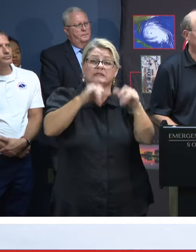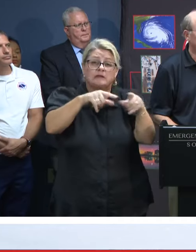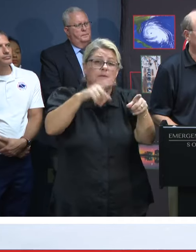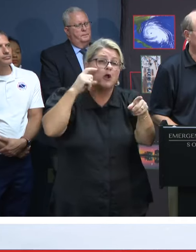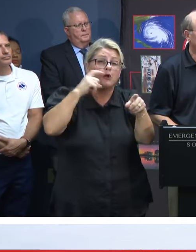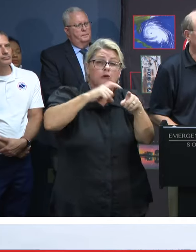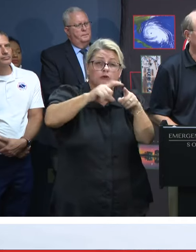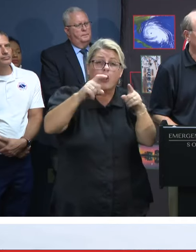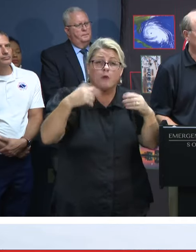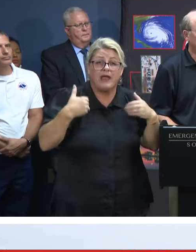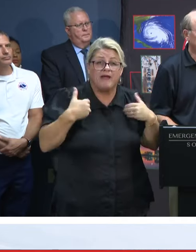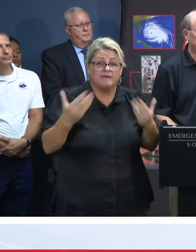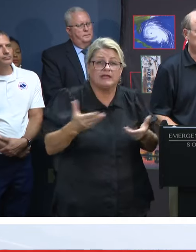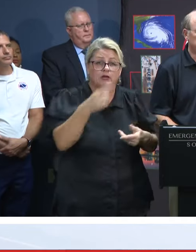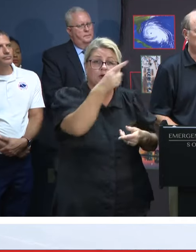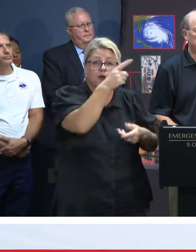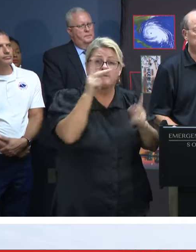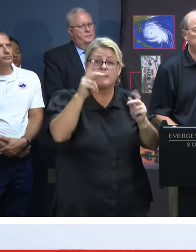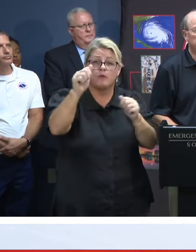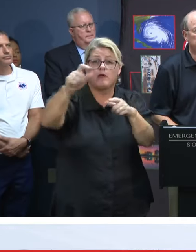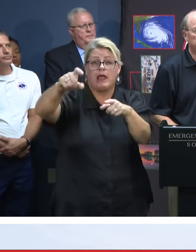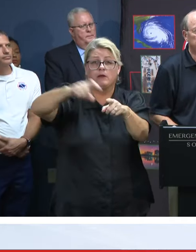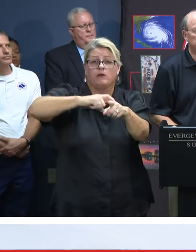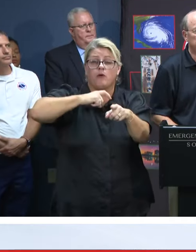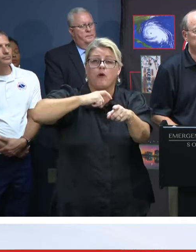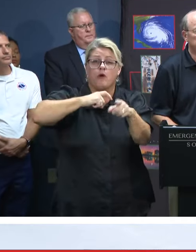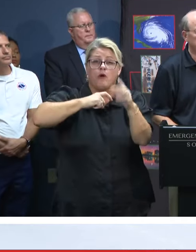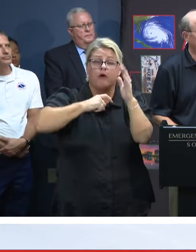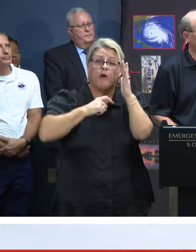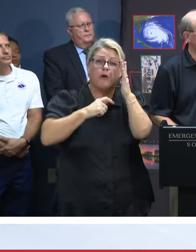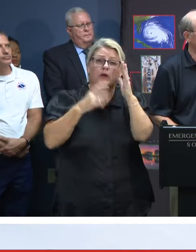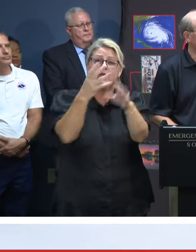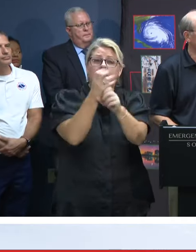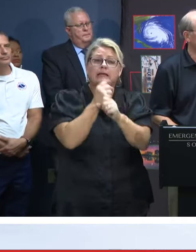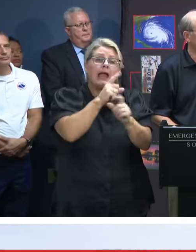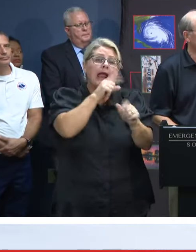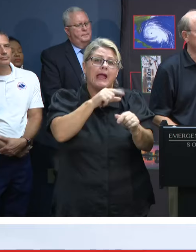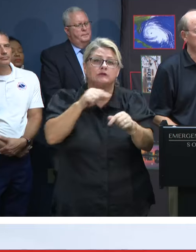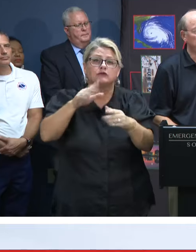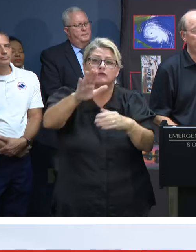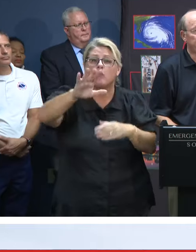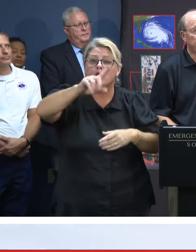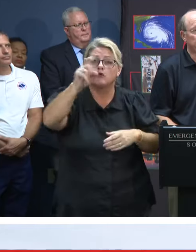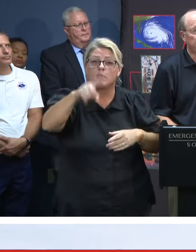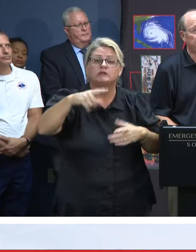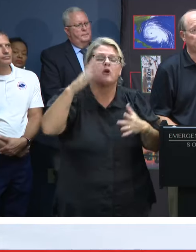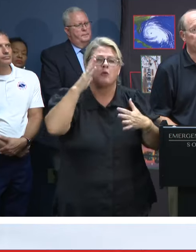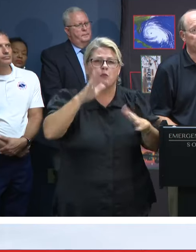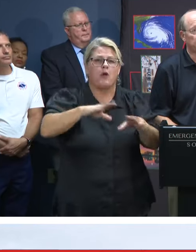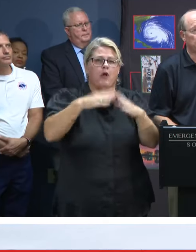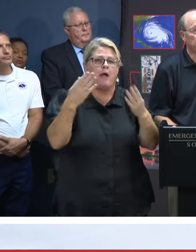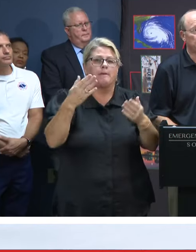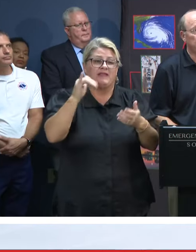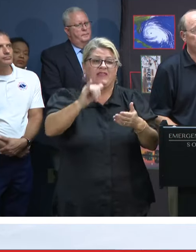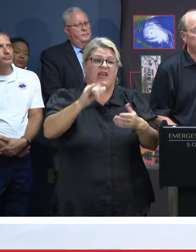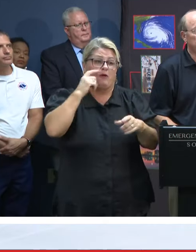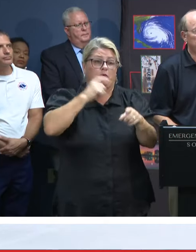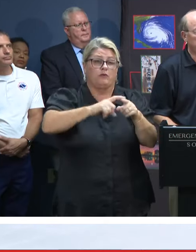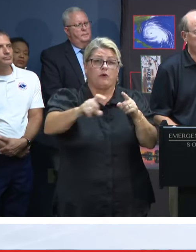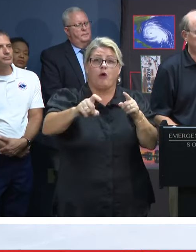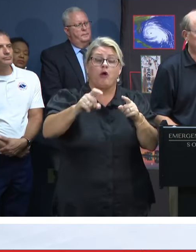that we run out of here so people can call in and get answers to questions. And so we'll be activating that tomorrow as well.